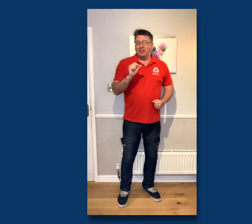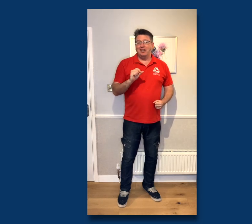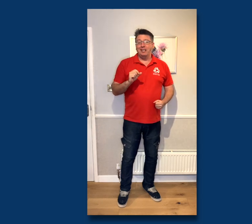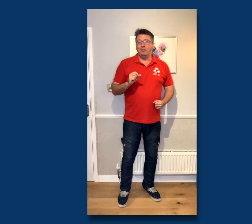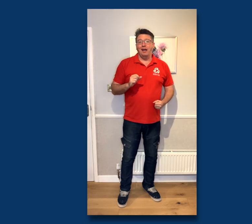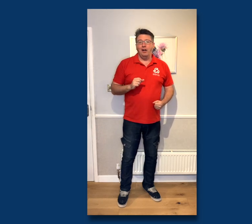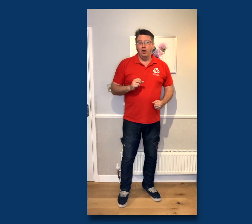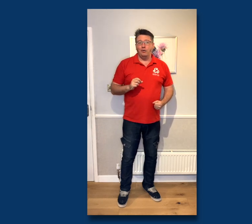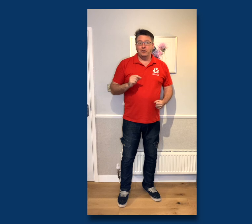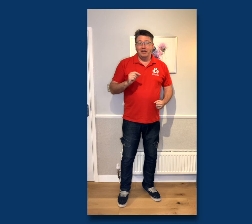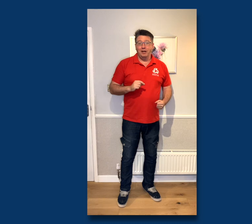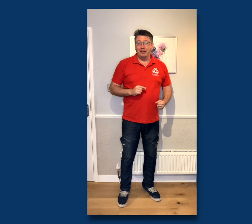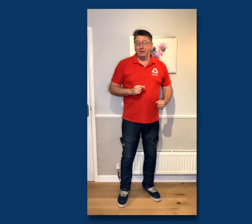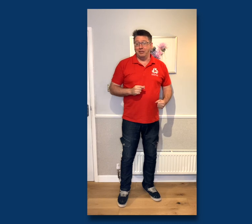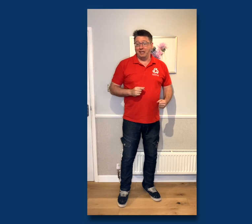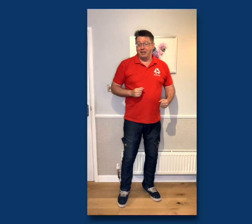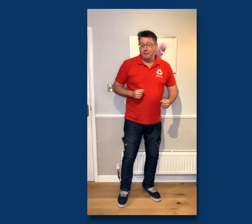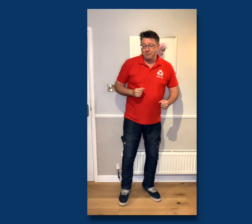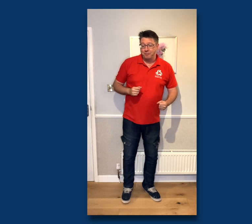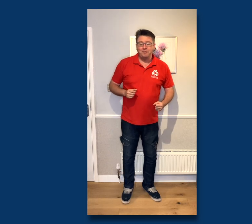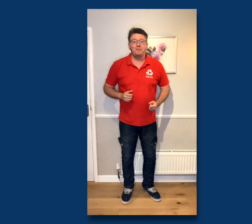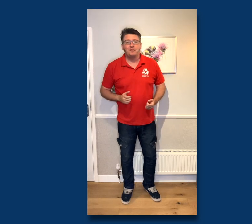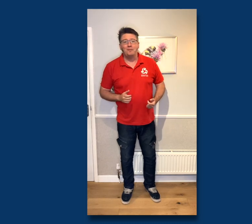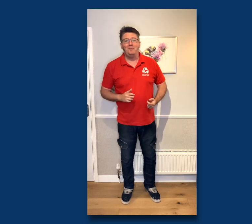out just a little bit Along to a little bit of the music